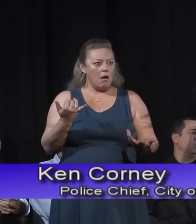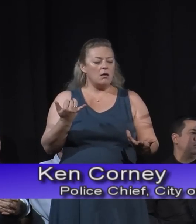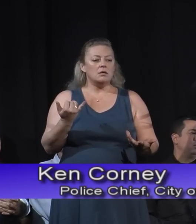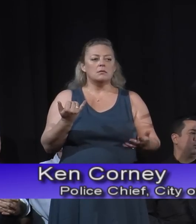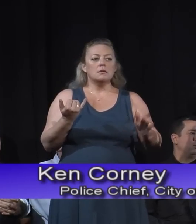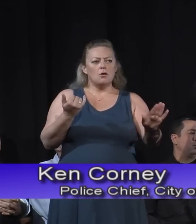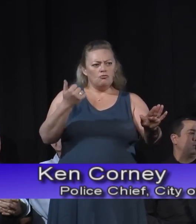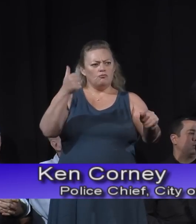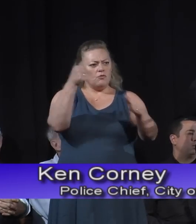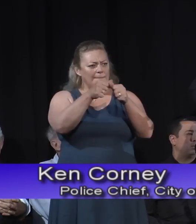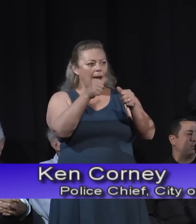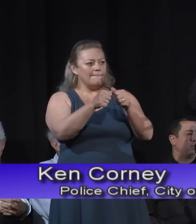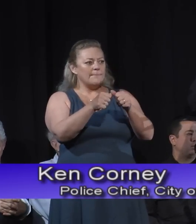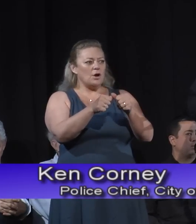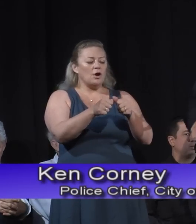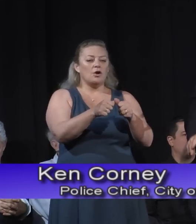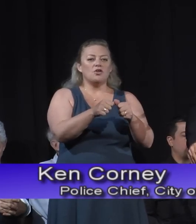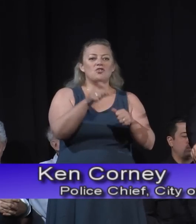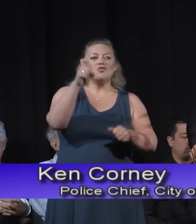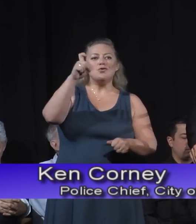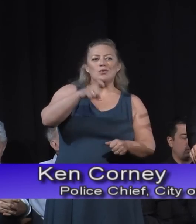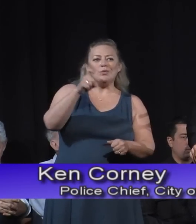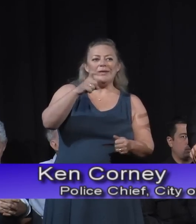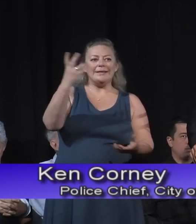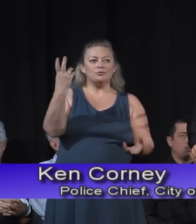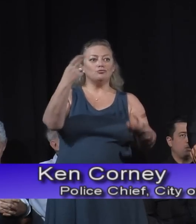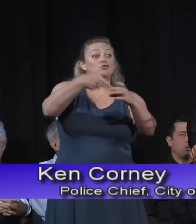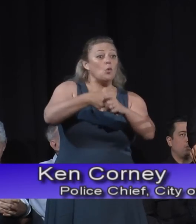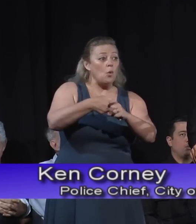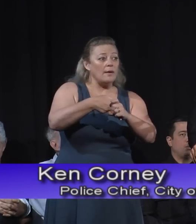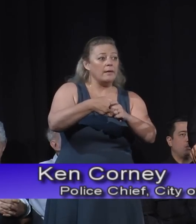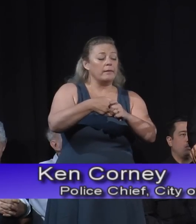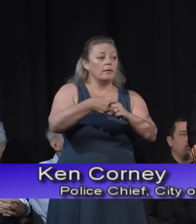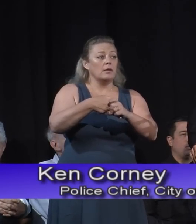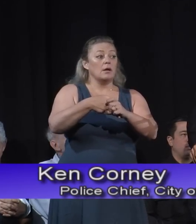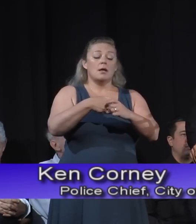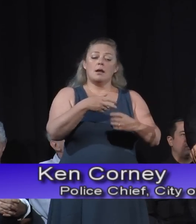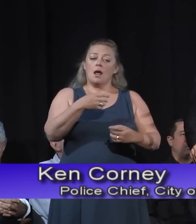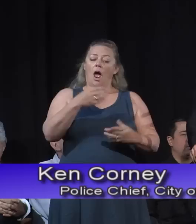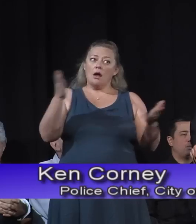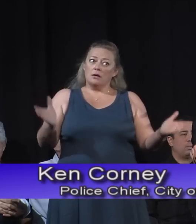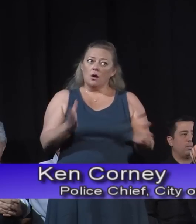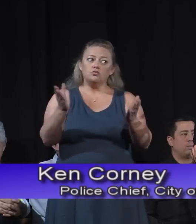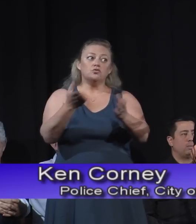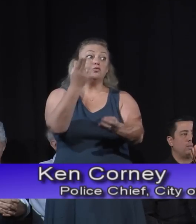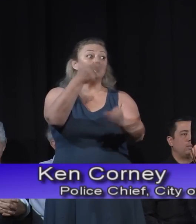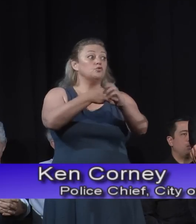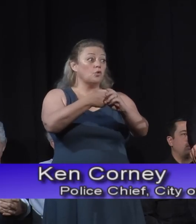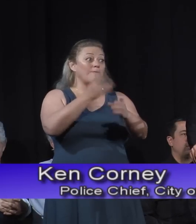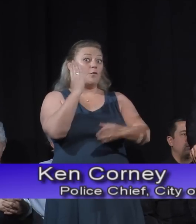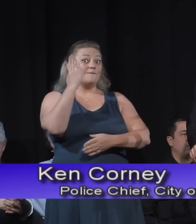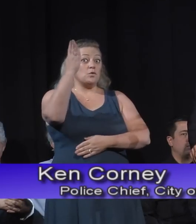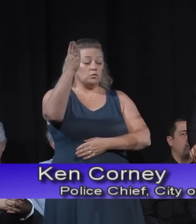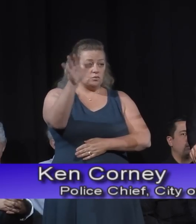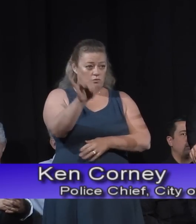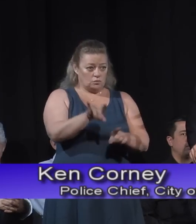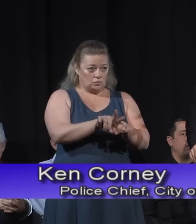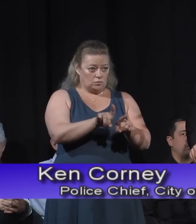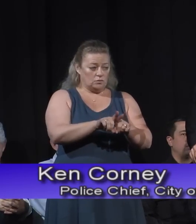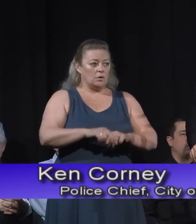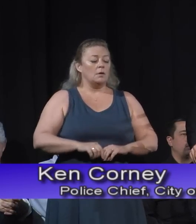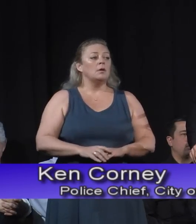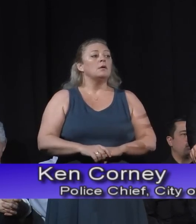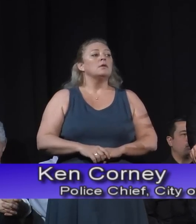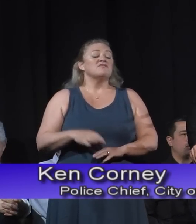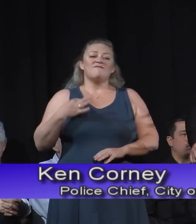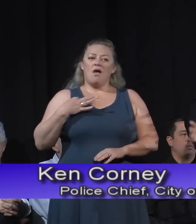-in program, and I urge you today to go home and make sure you're signed up for the future. We sent officers into the hillside at the same time we